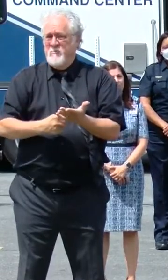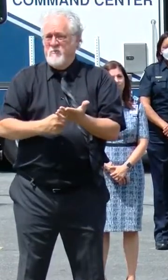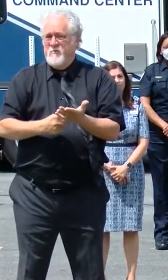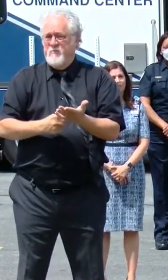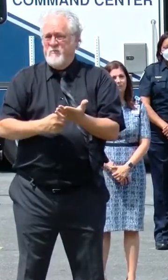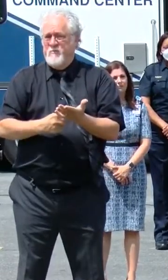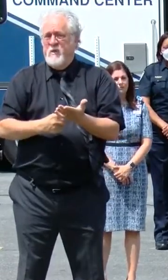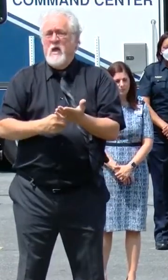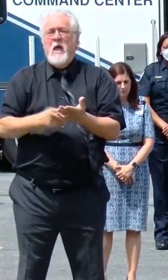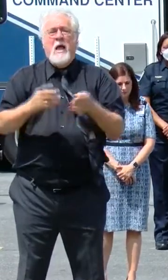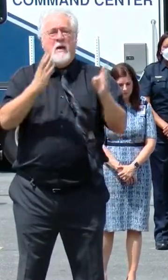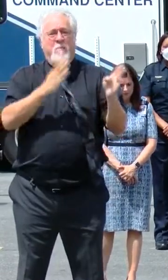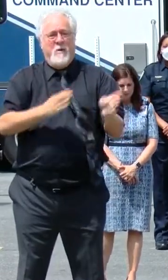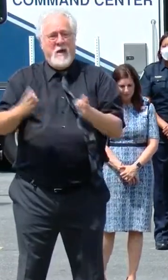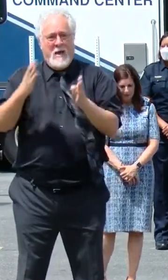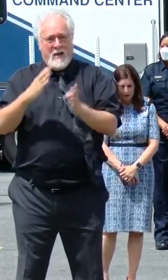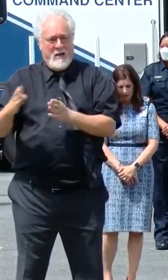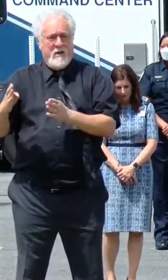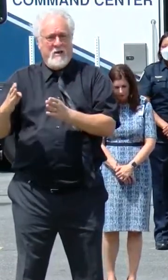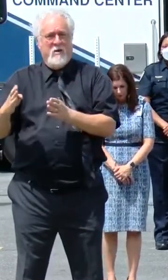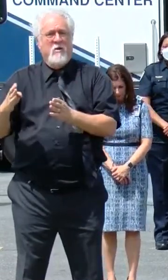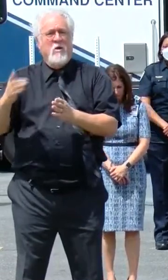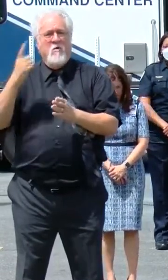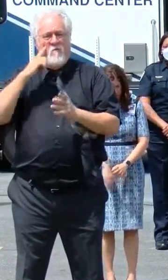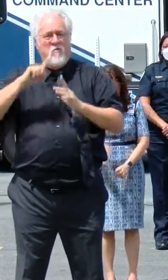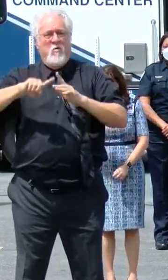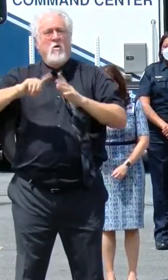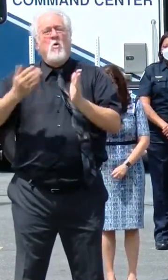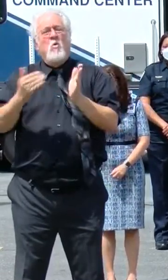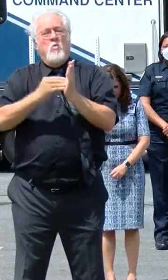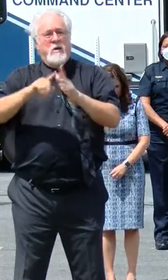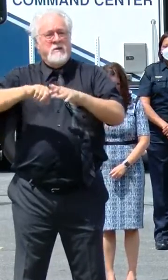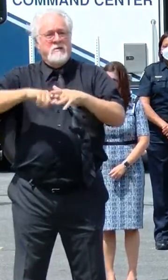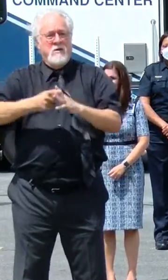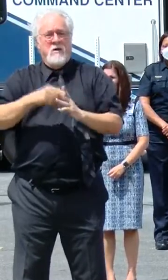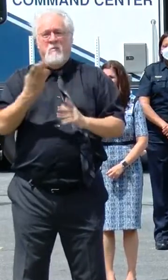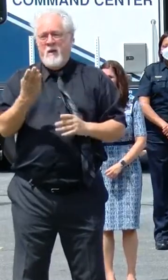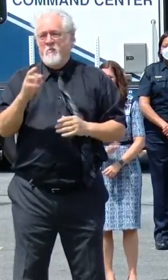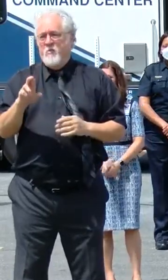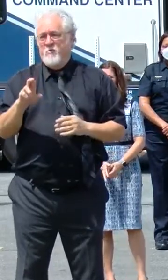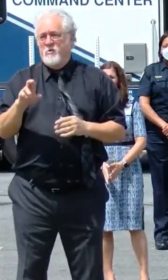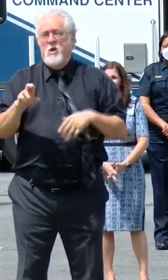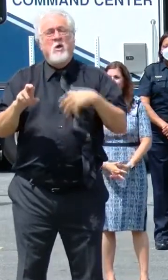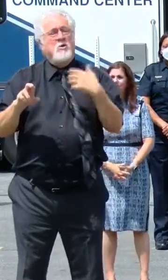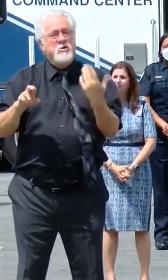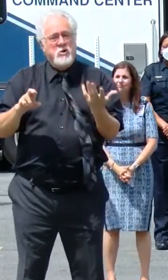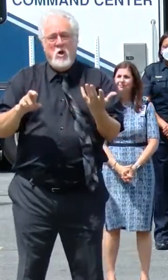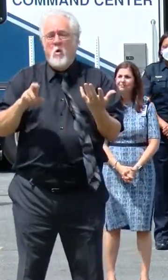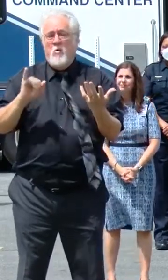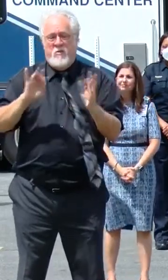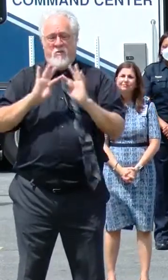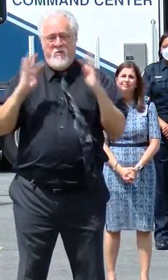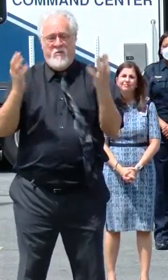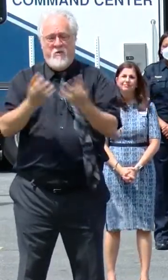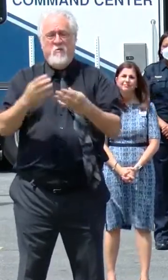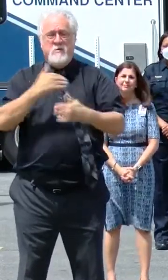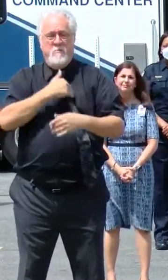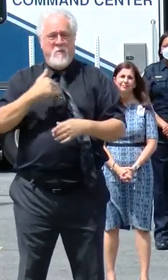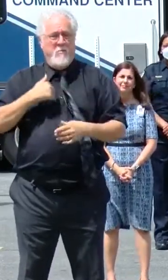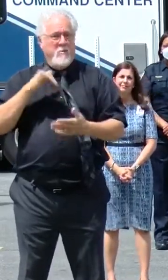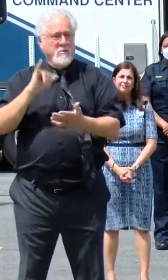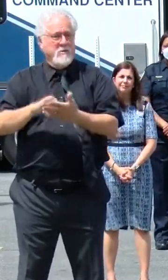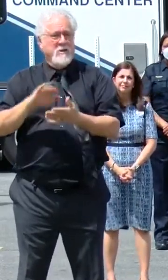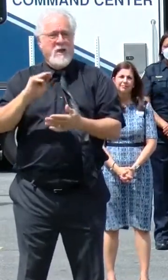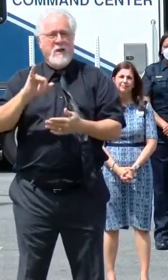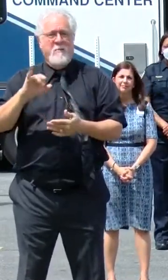and planning around restarting Baton Rouge. And so, those existing members of the mayor's